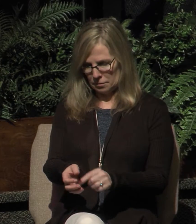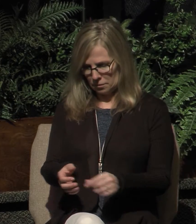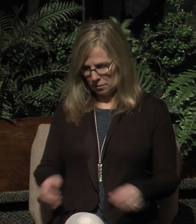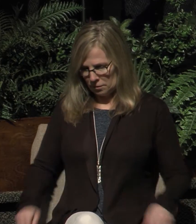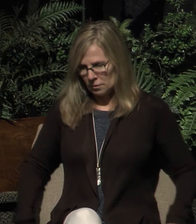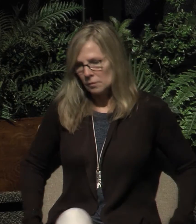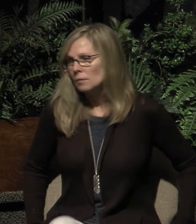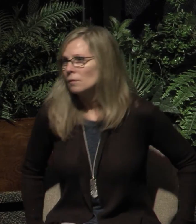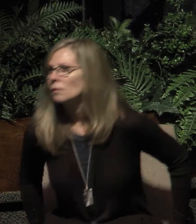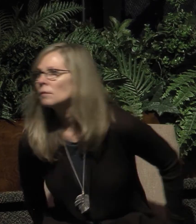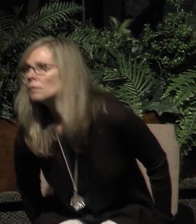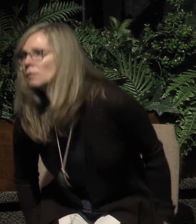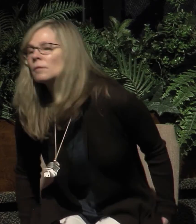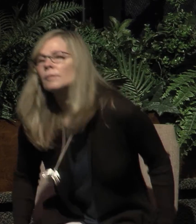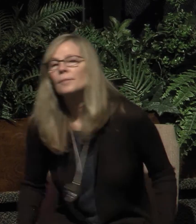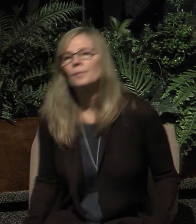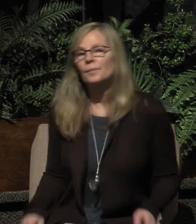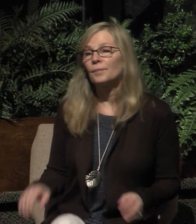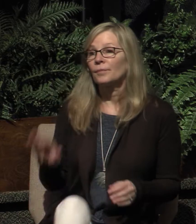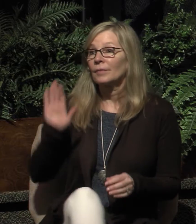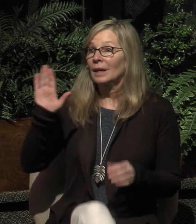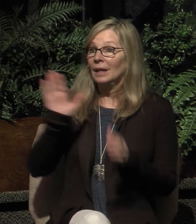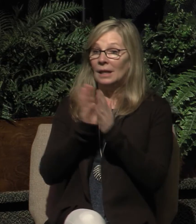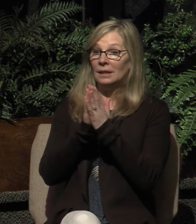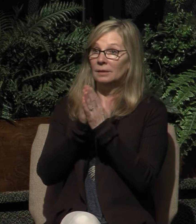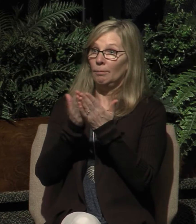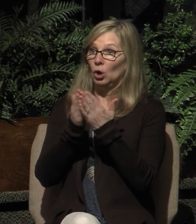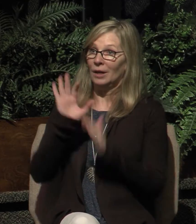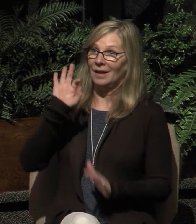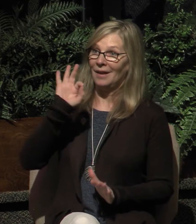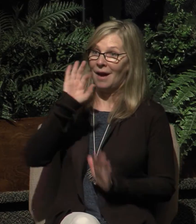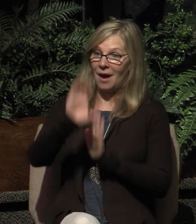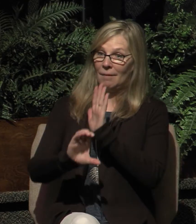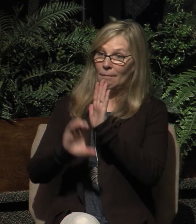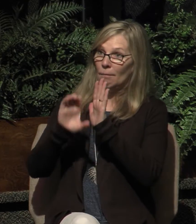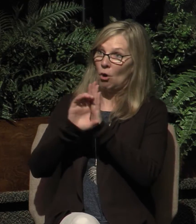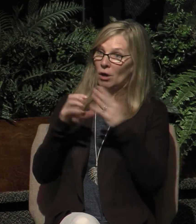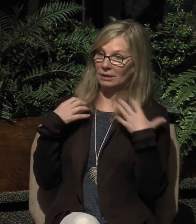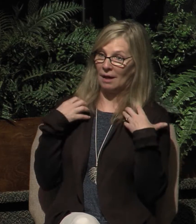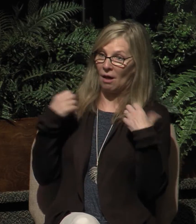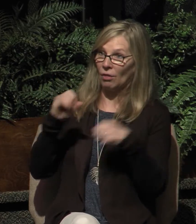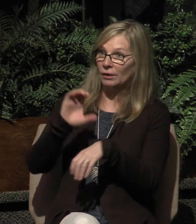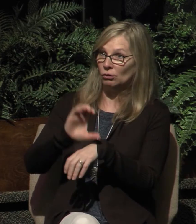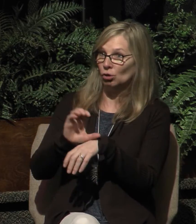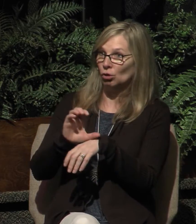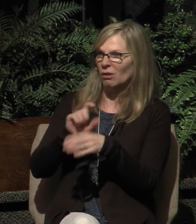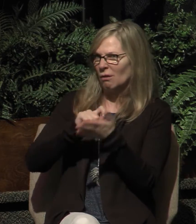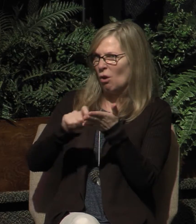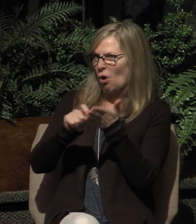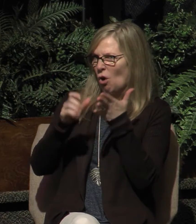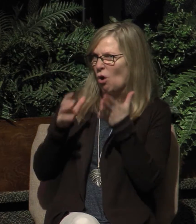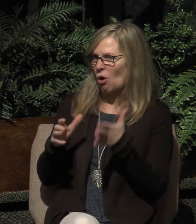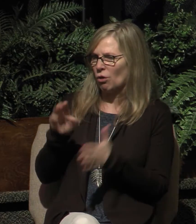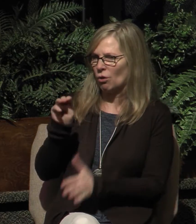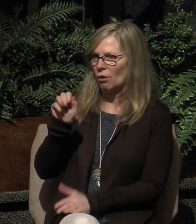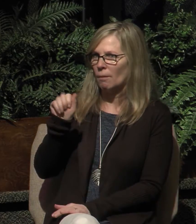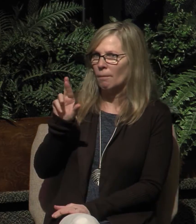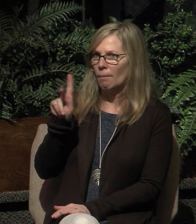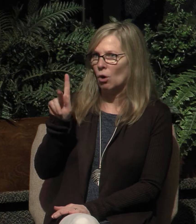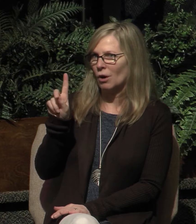In his book, Nine Marks of a Healthy Church, author Mark Devers writes about a